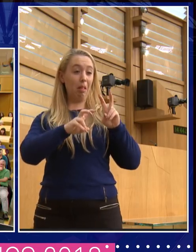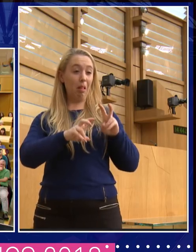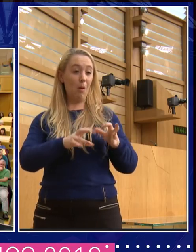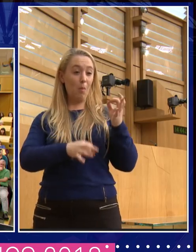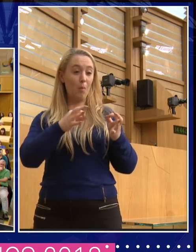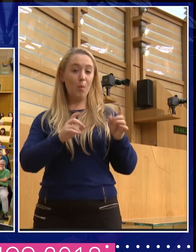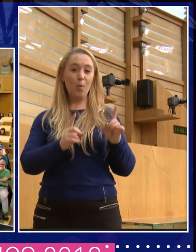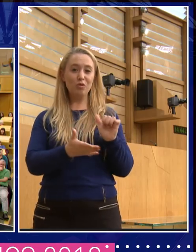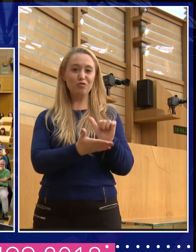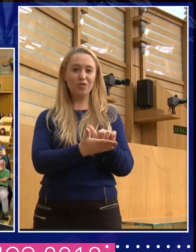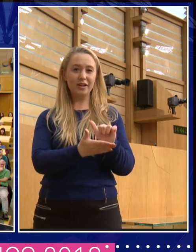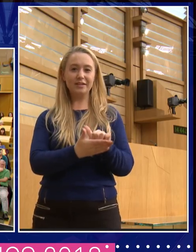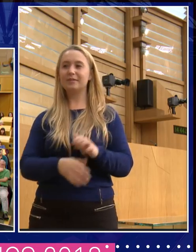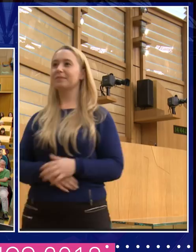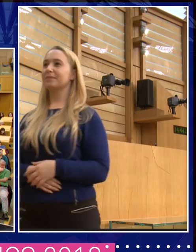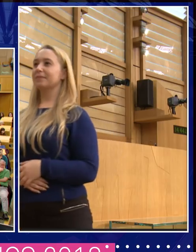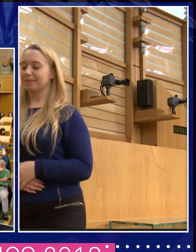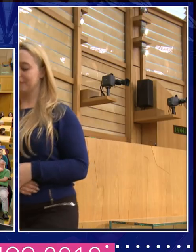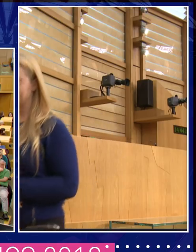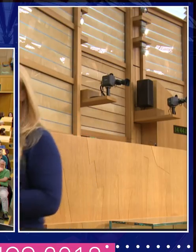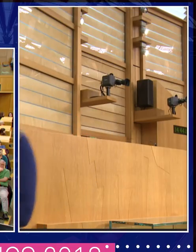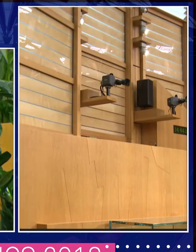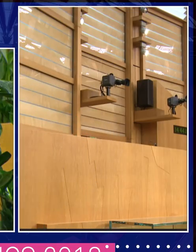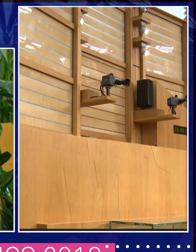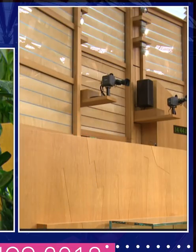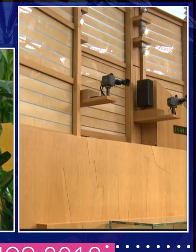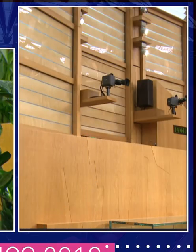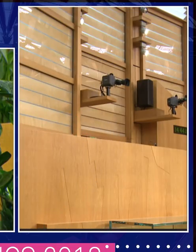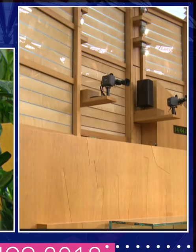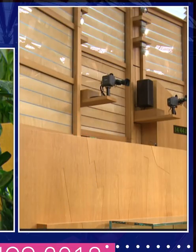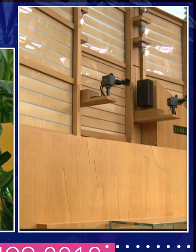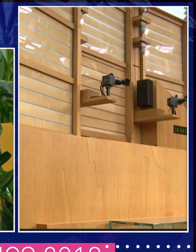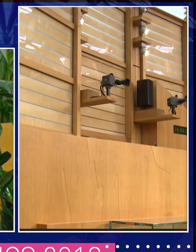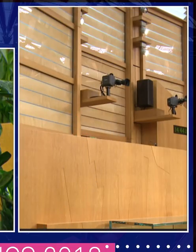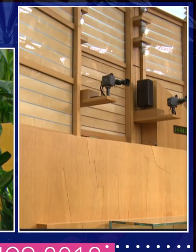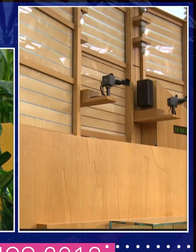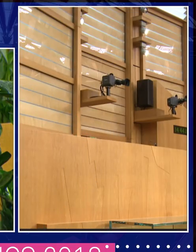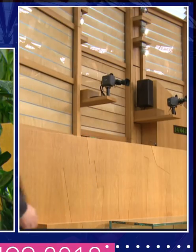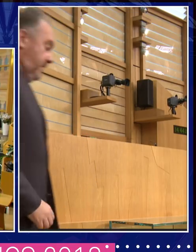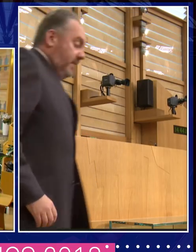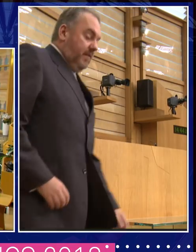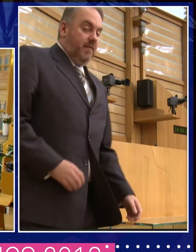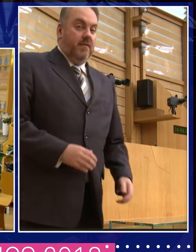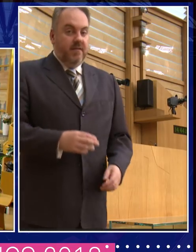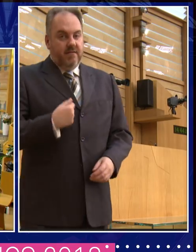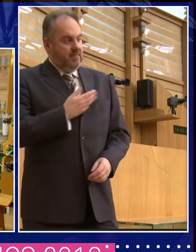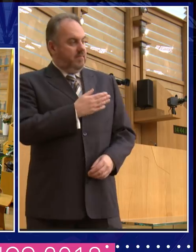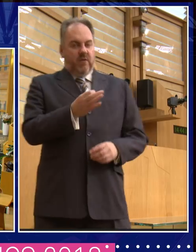challenge things. Yes. Um, I'm Annie. I work, uh, in the charity sector at the moment. There was a long, long time ago I